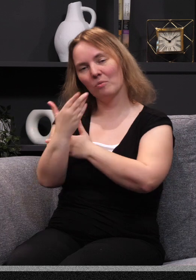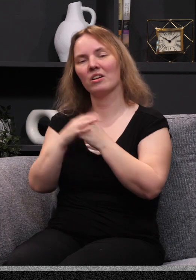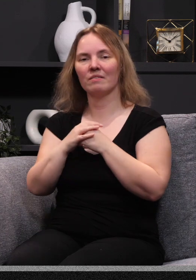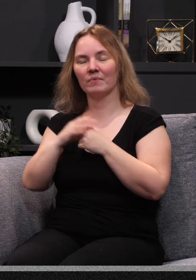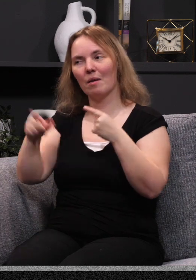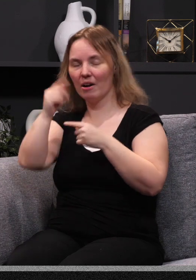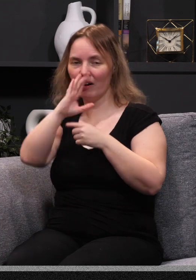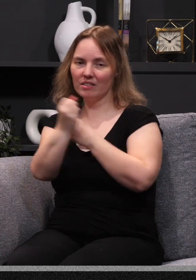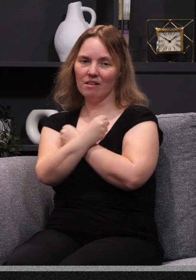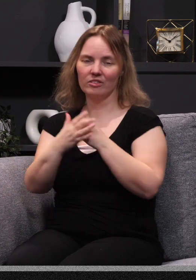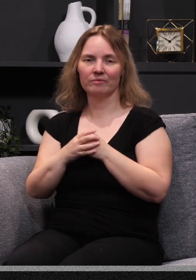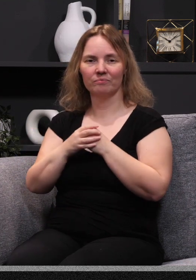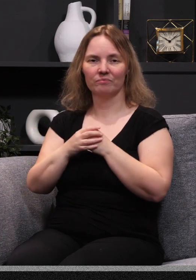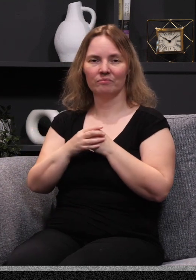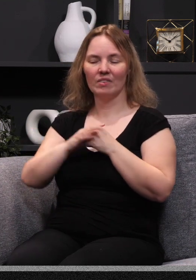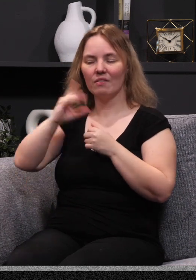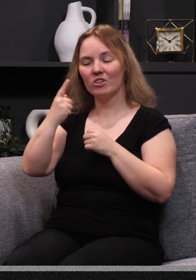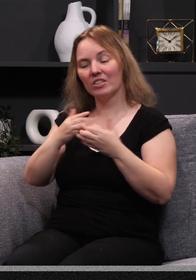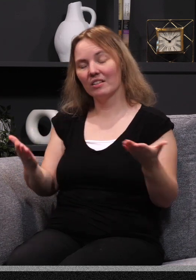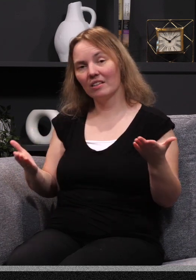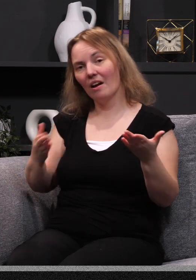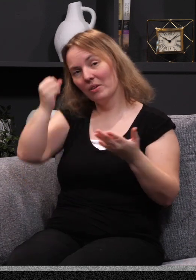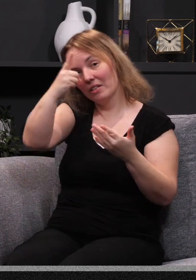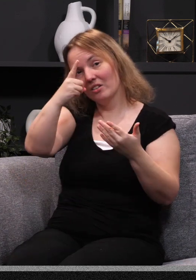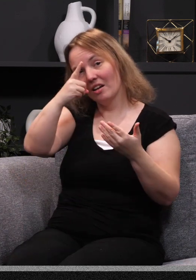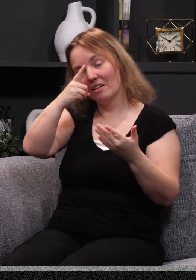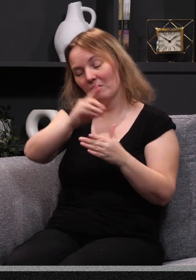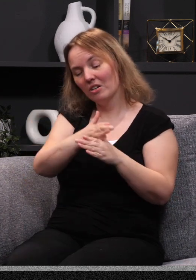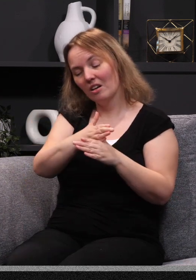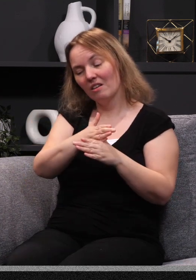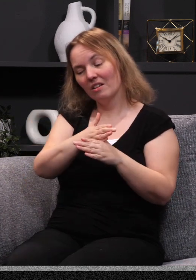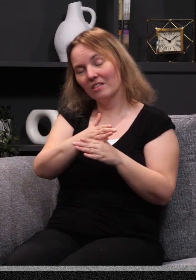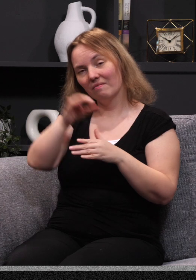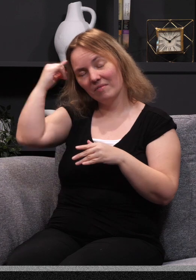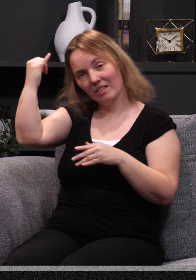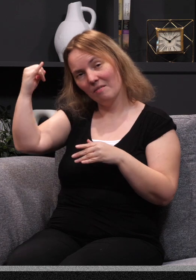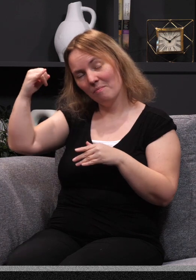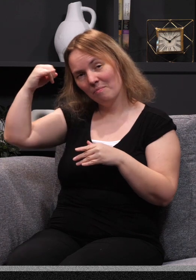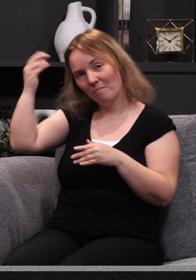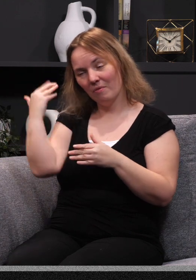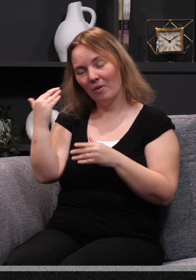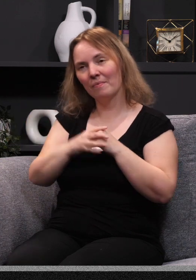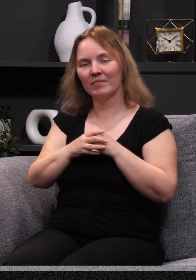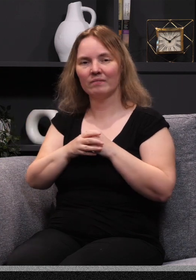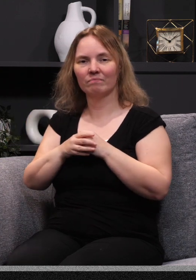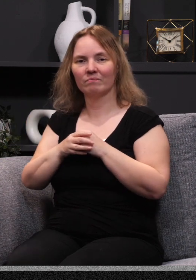share two things this morning about God's love. The first thing I want us to understand, I've shared this concept before, I believe, because it's always so